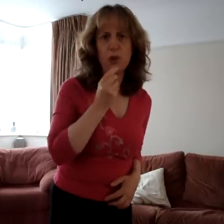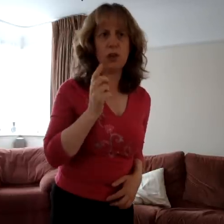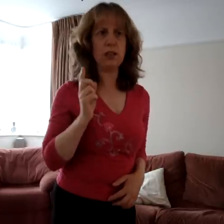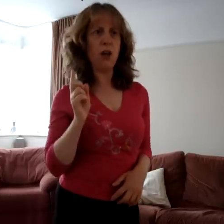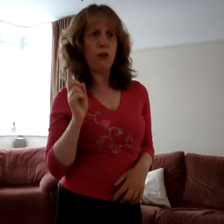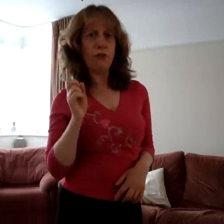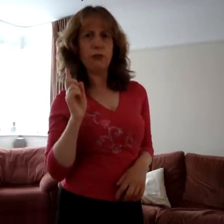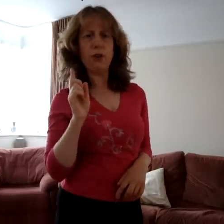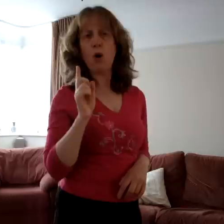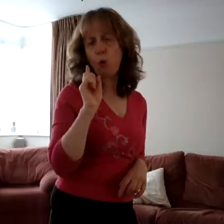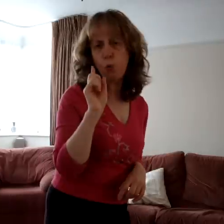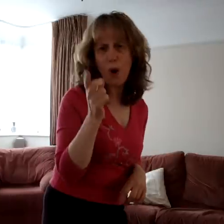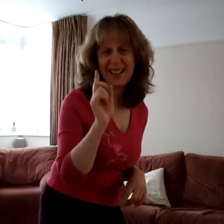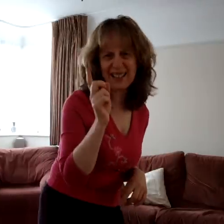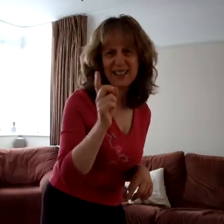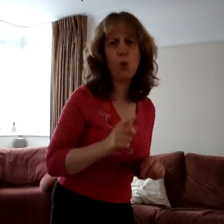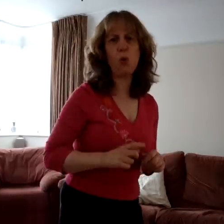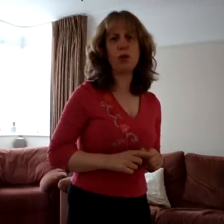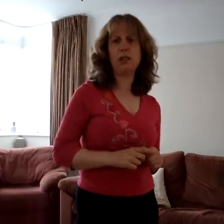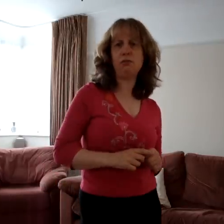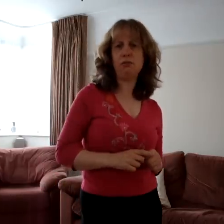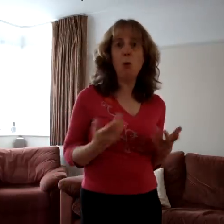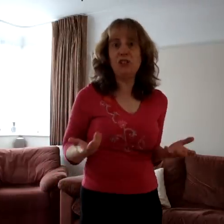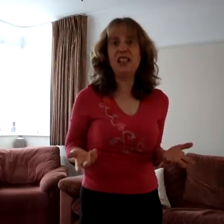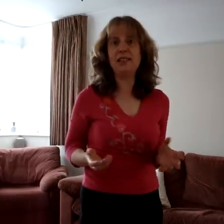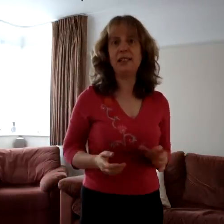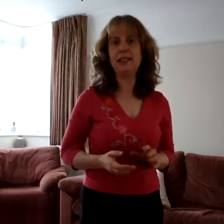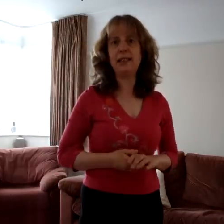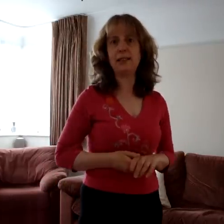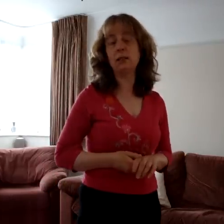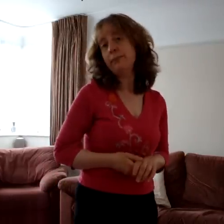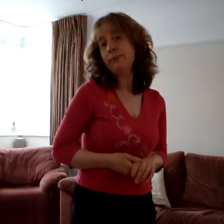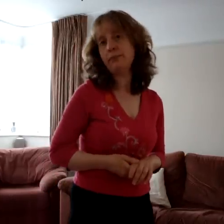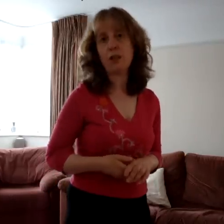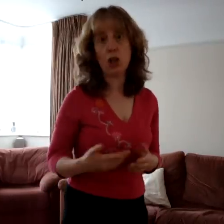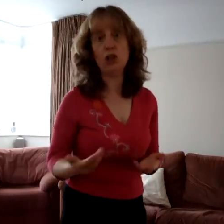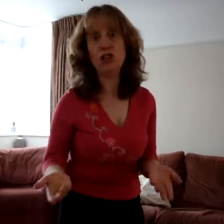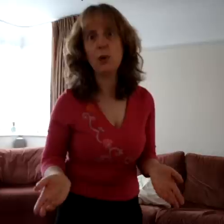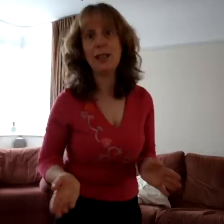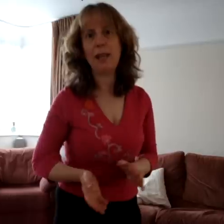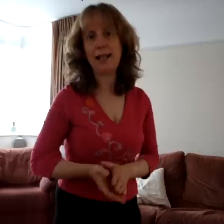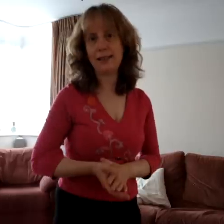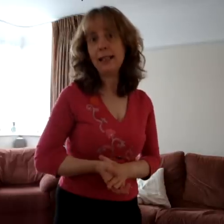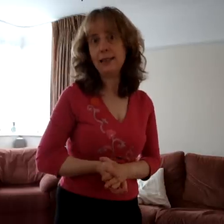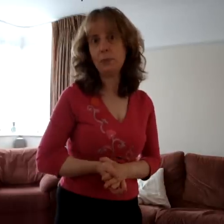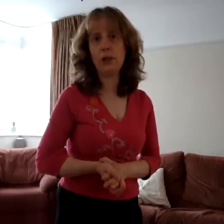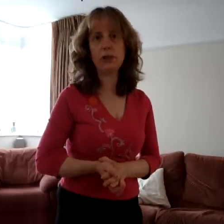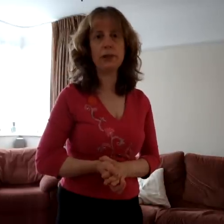cut, full of wise sores and modern instances. And so he plays his part.